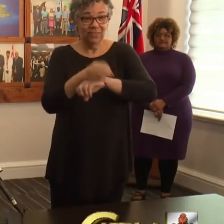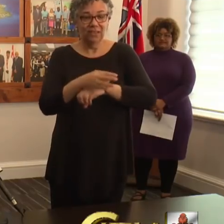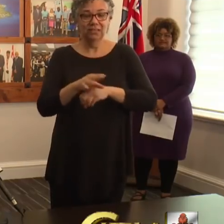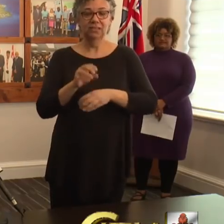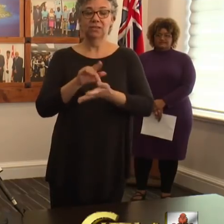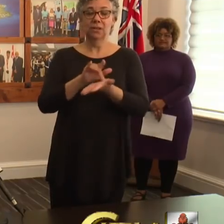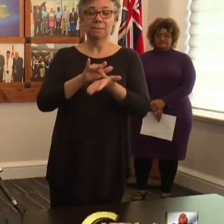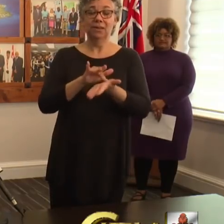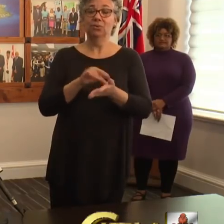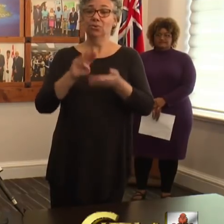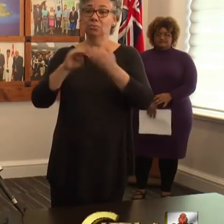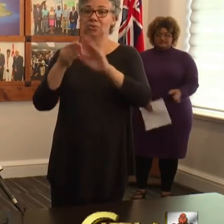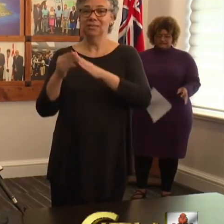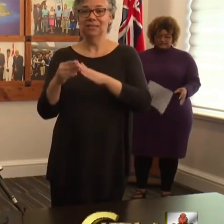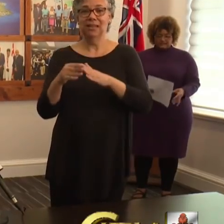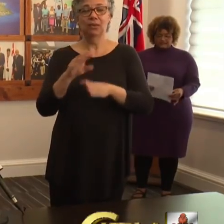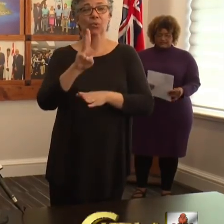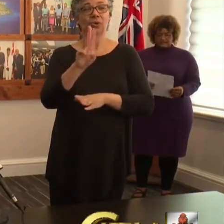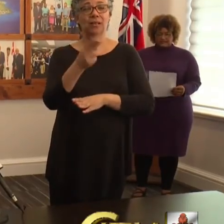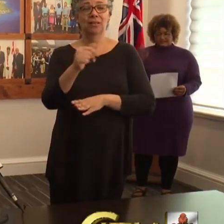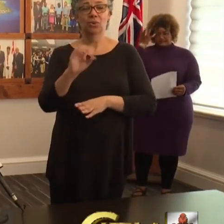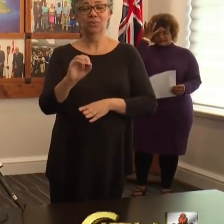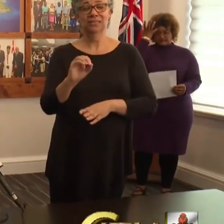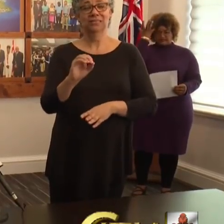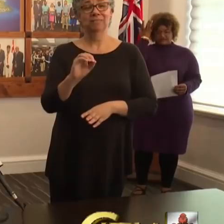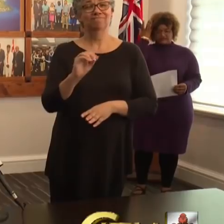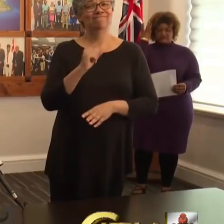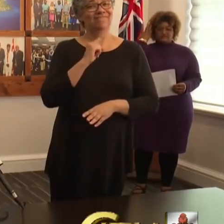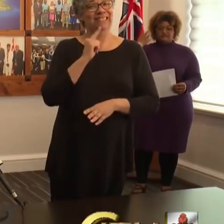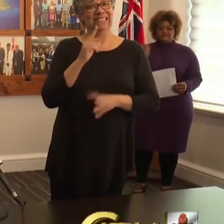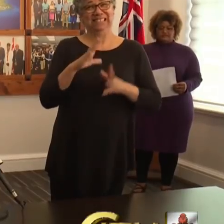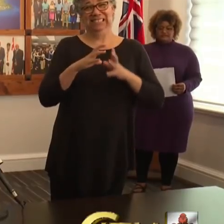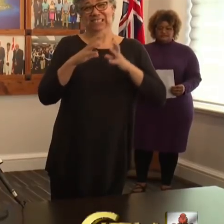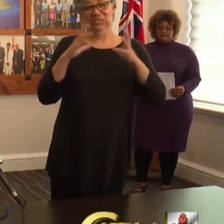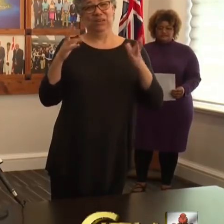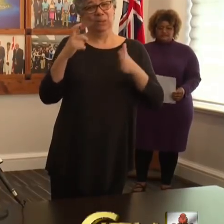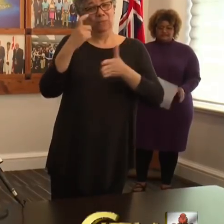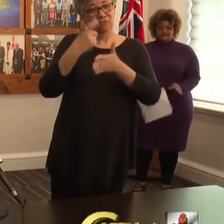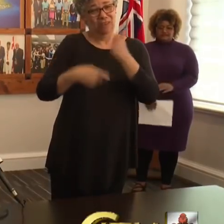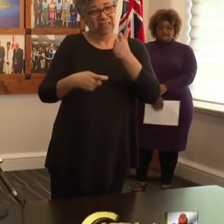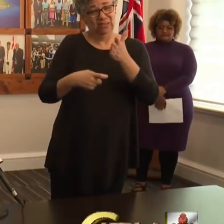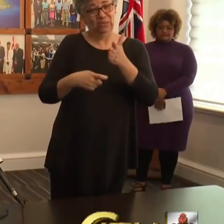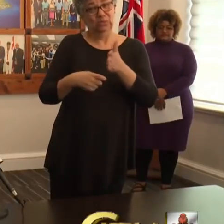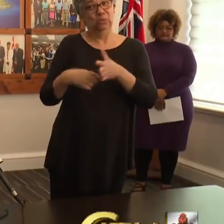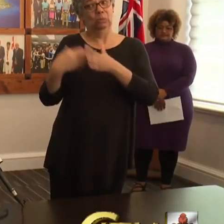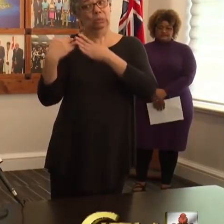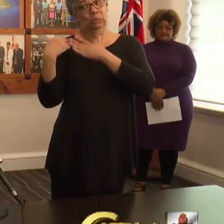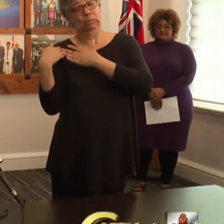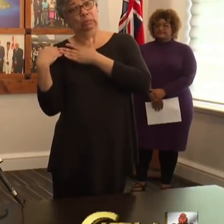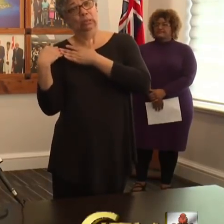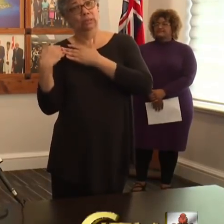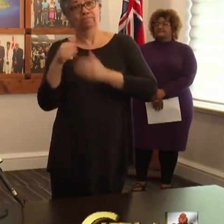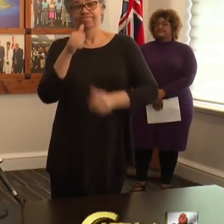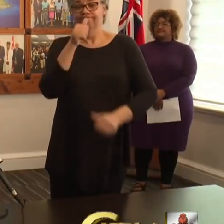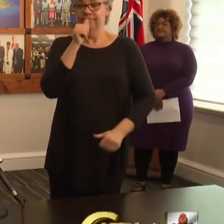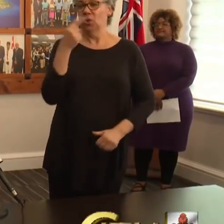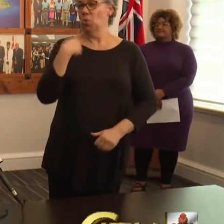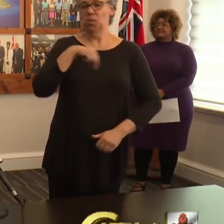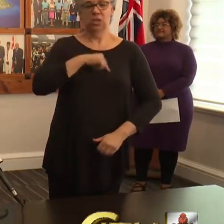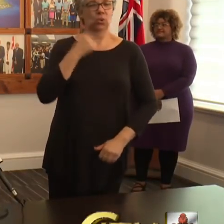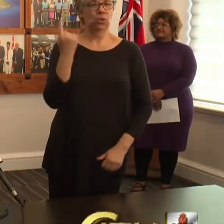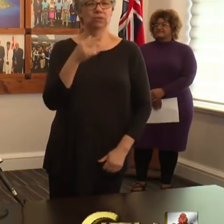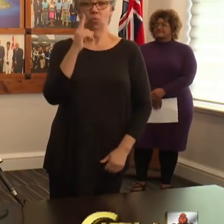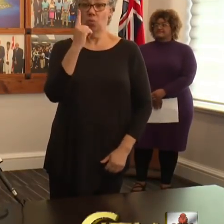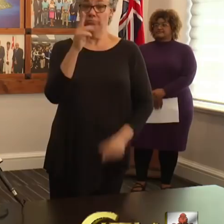Organization is far too great of a price for us to bear. We only get one chance to do this